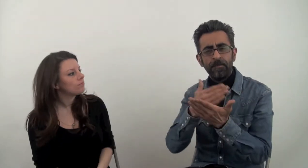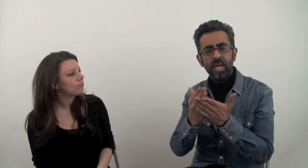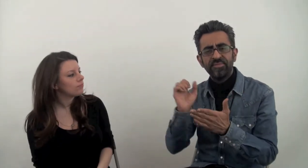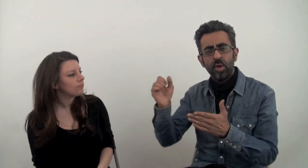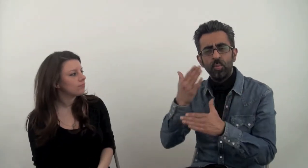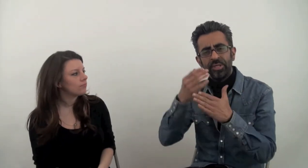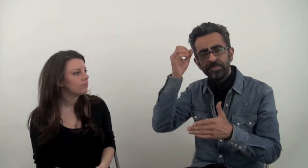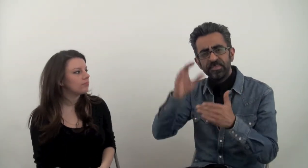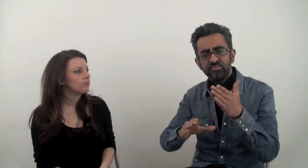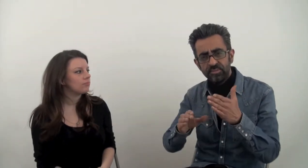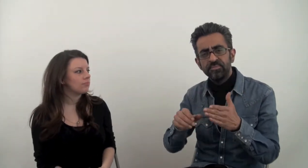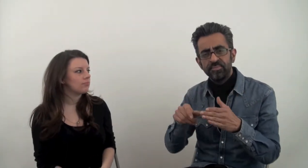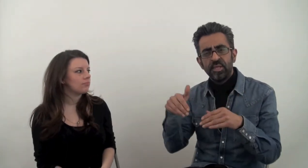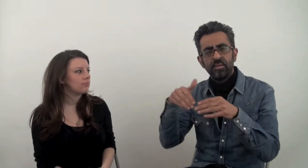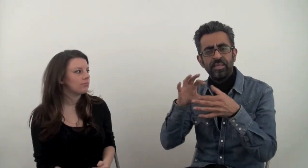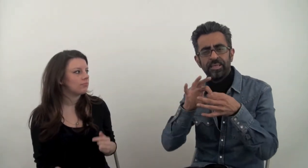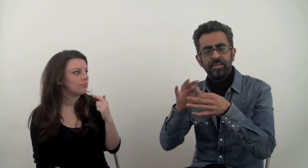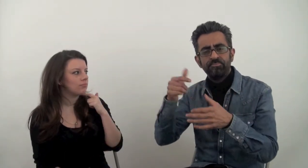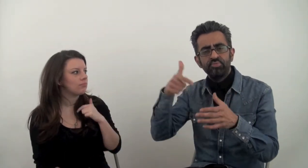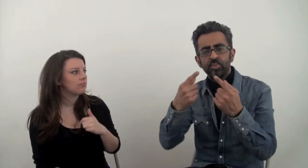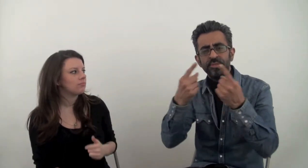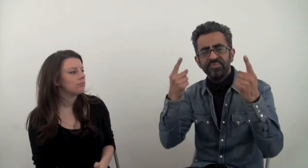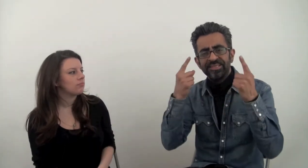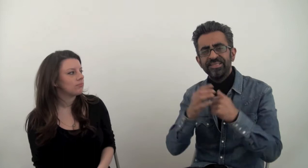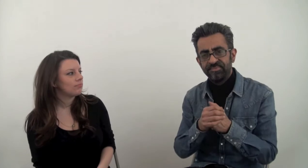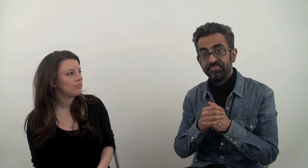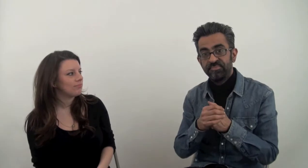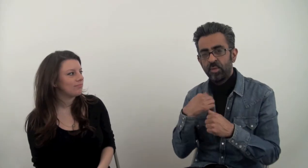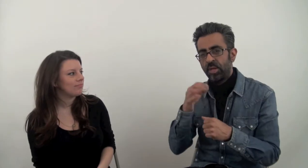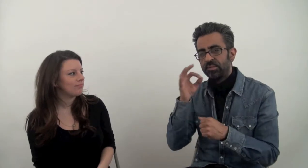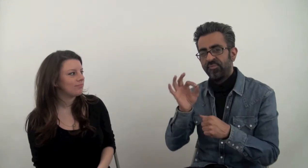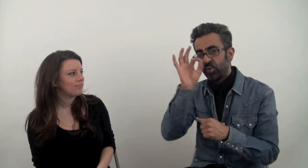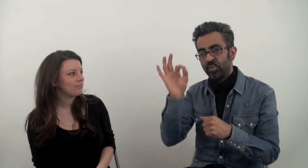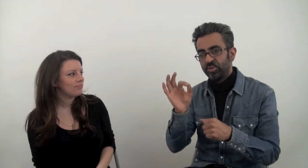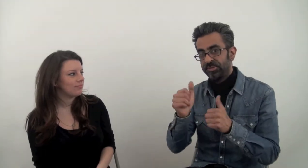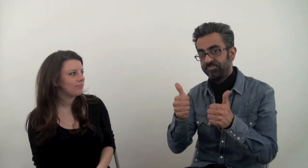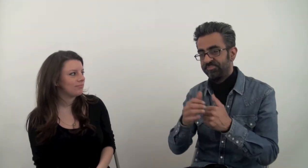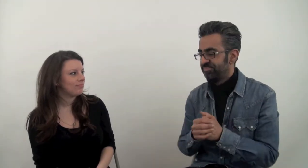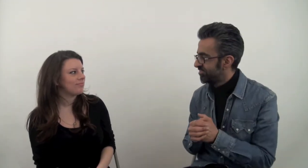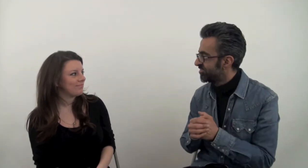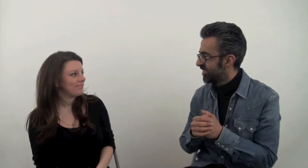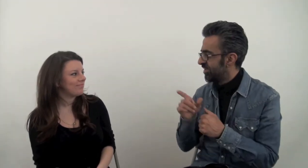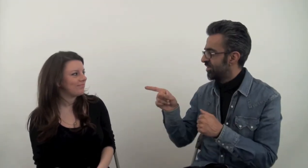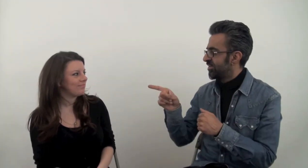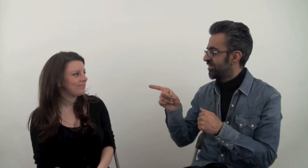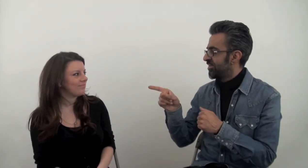Frances is here for work experience, which is part of her training at Bristol University. So I'm going to ask a few questions.